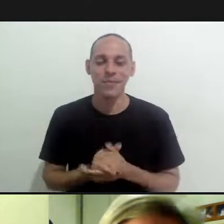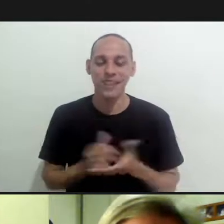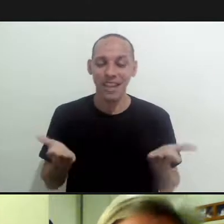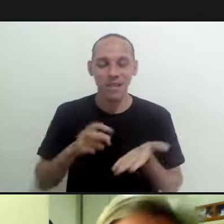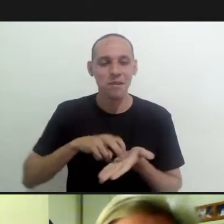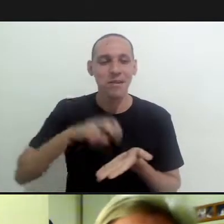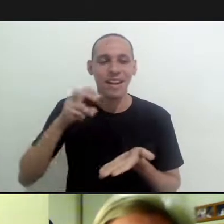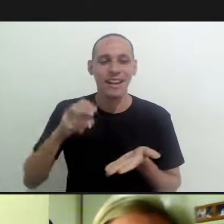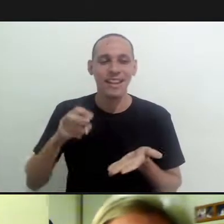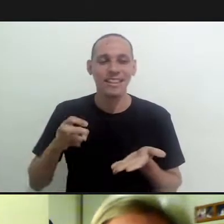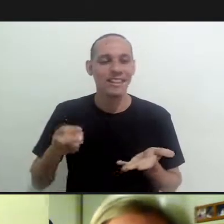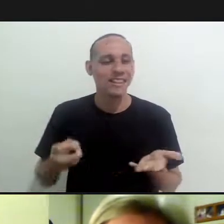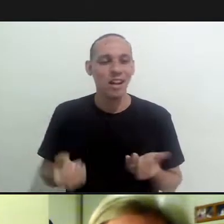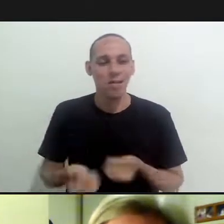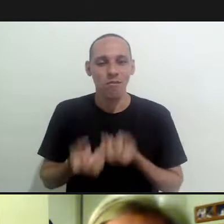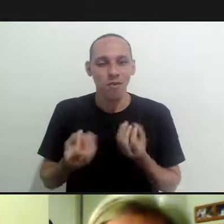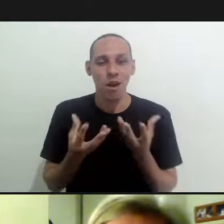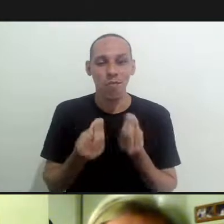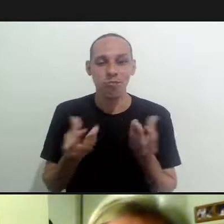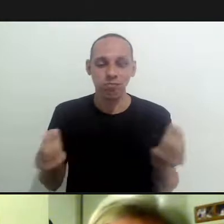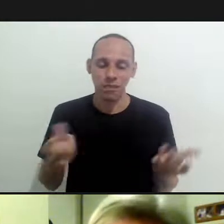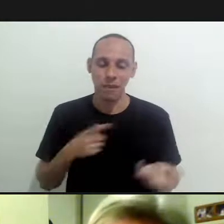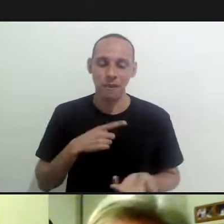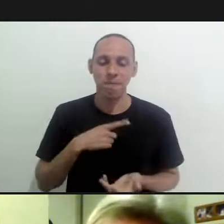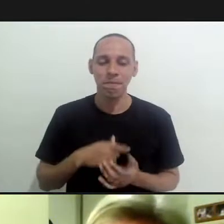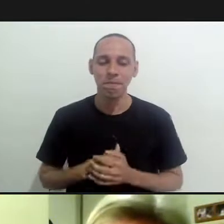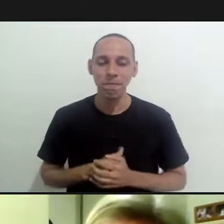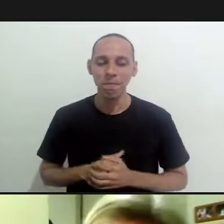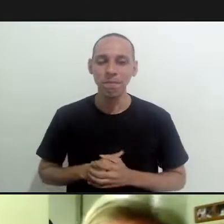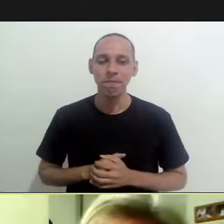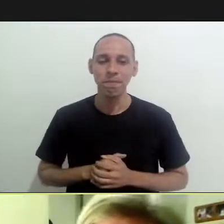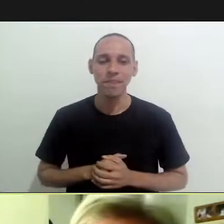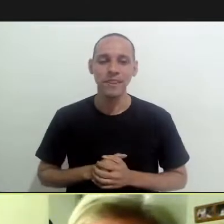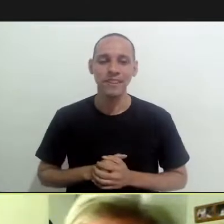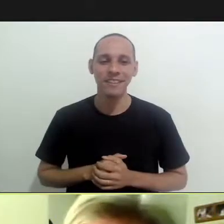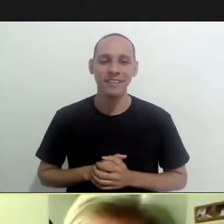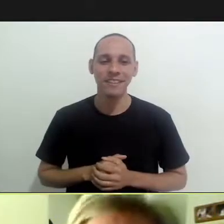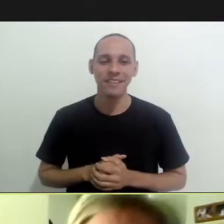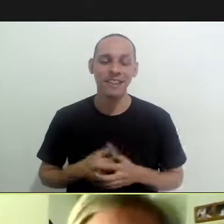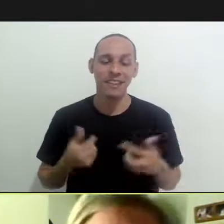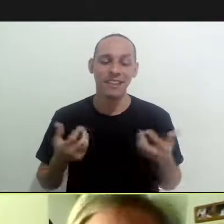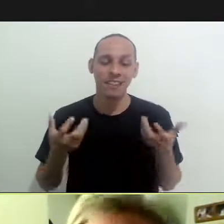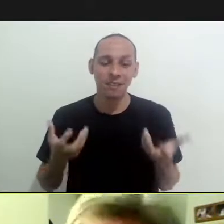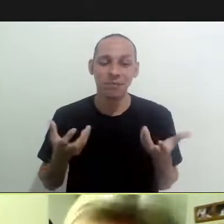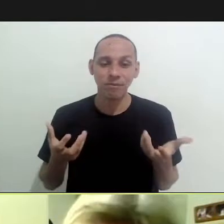in this very informative morning that we are having